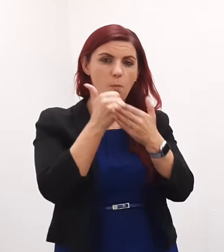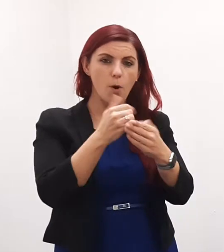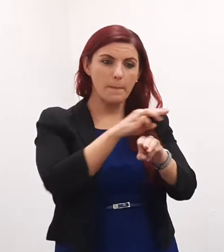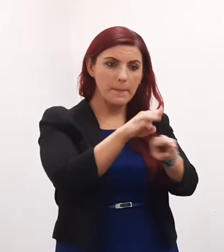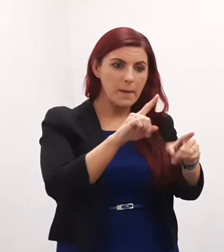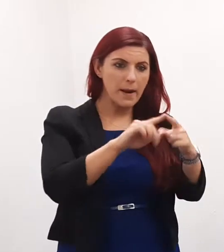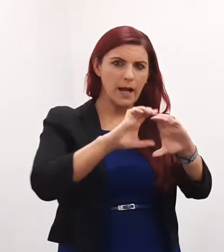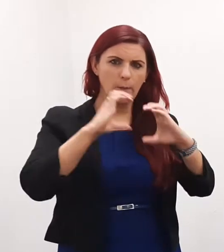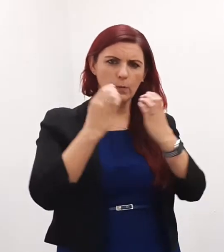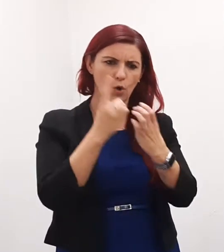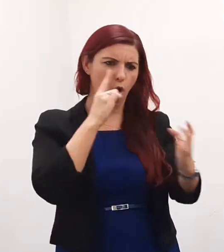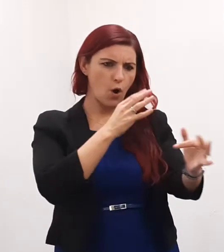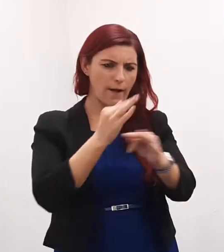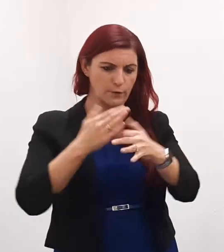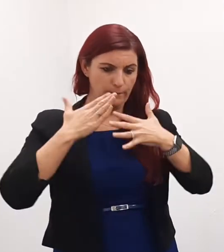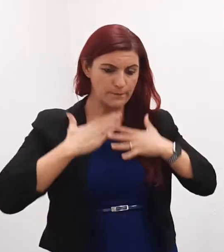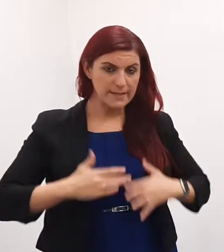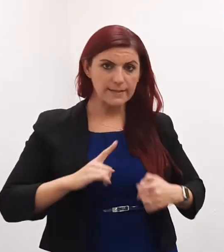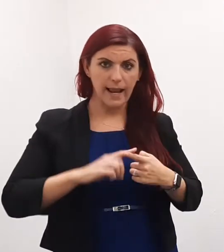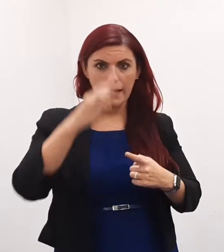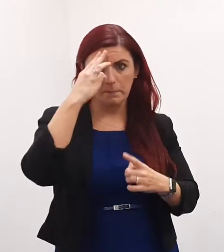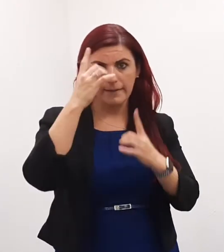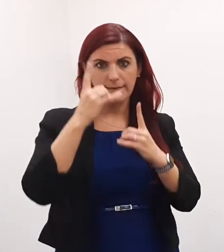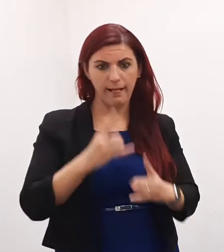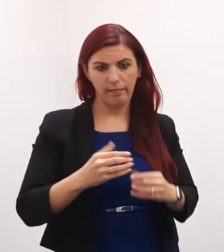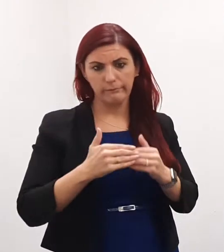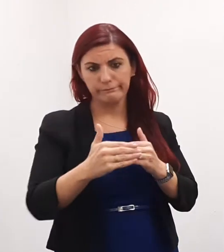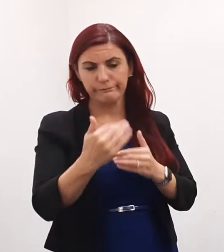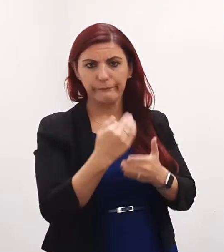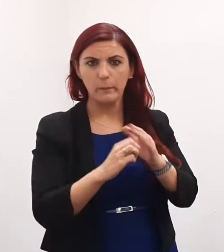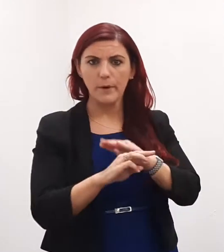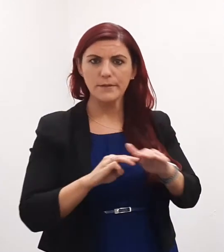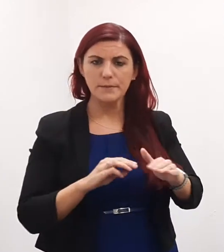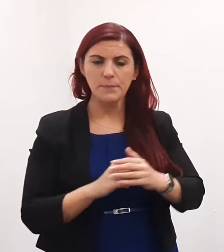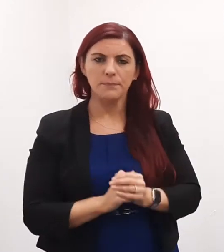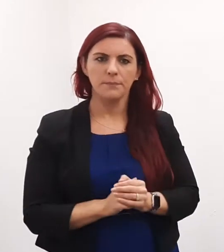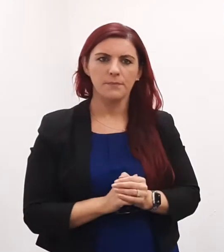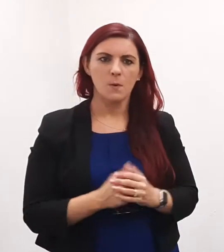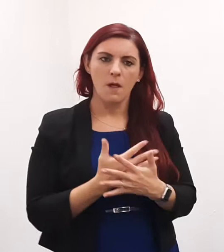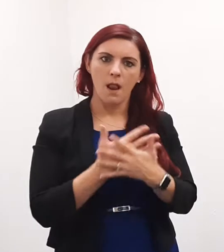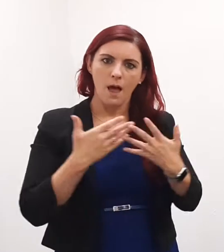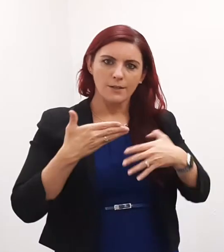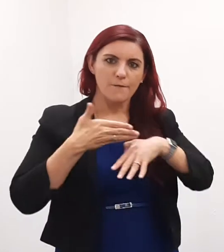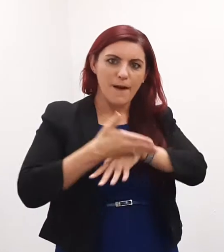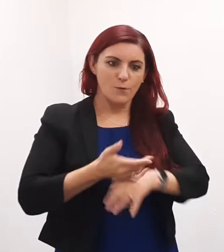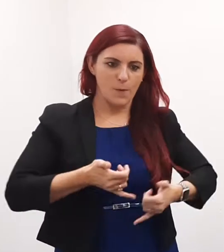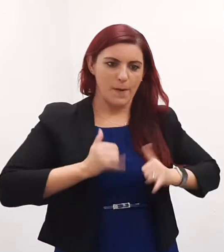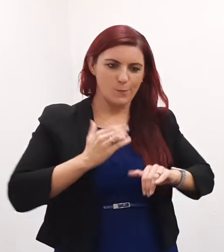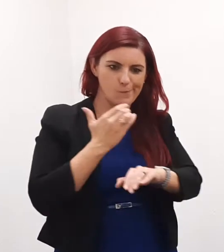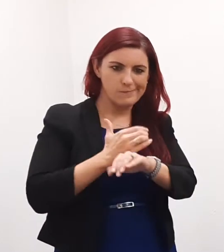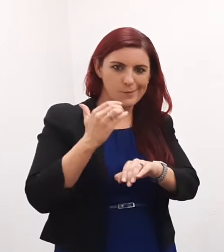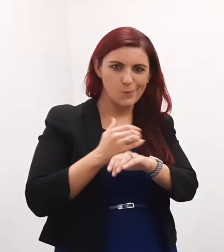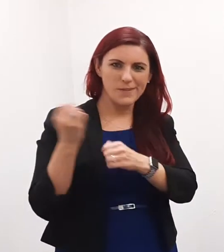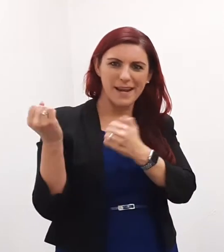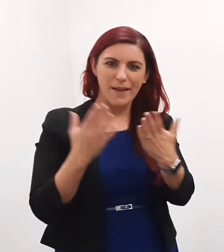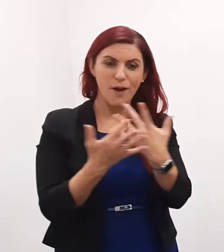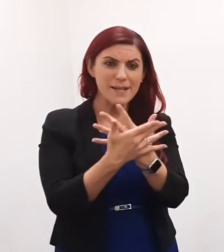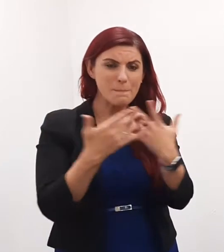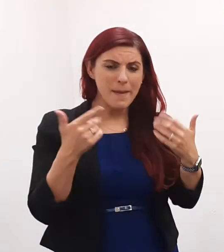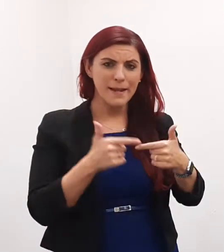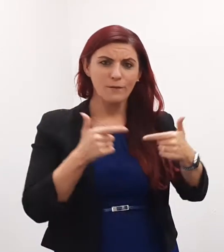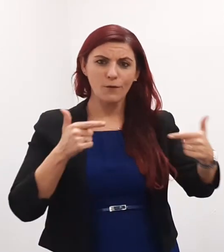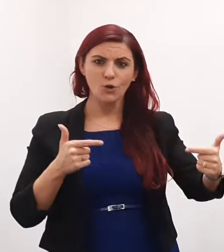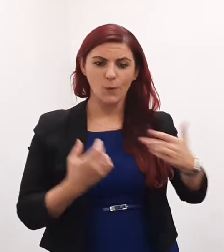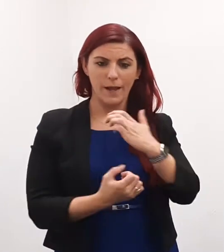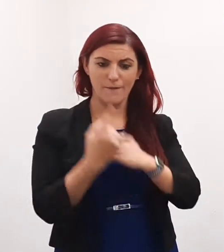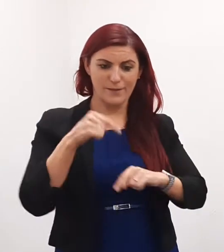mind their physical and mental health over the coming months. It is with great effort that we have continued to work to deliver as many virtual events